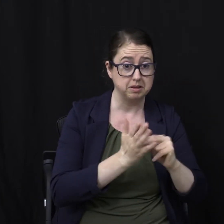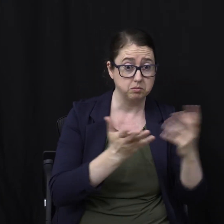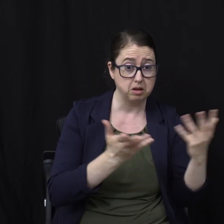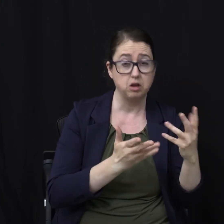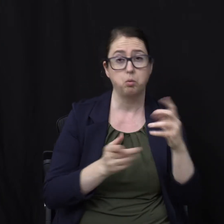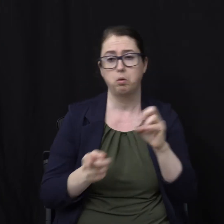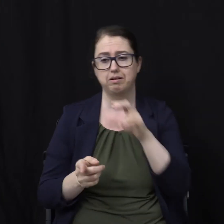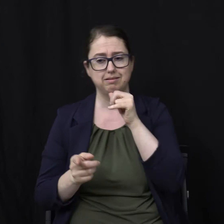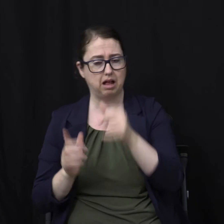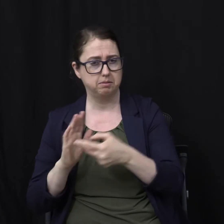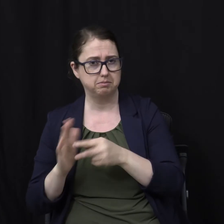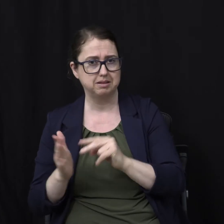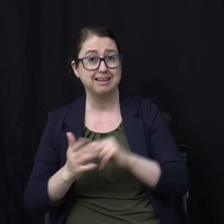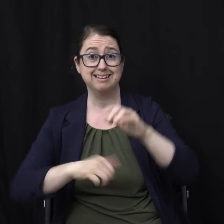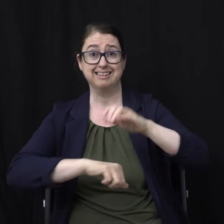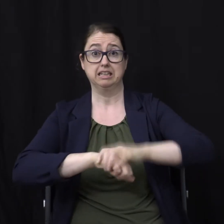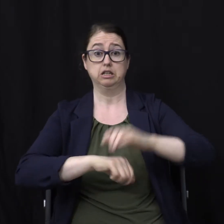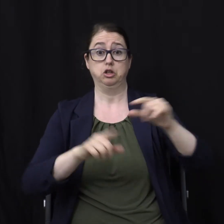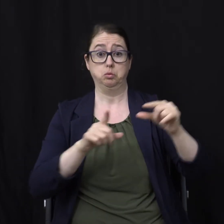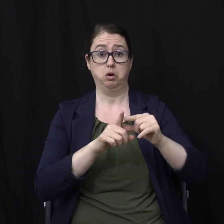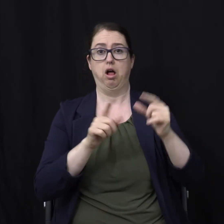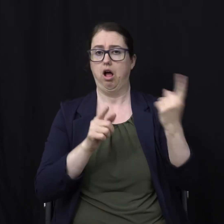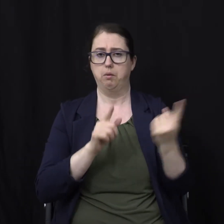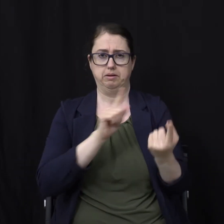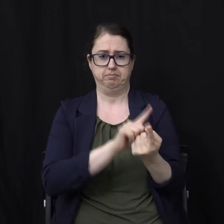translated With the English word hell Is this hell